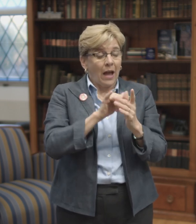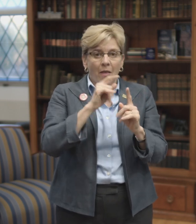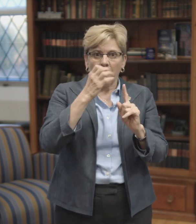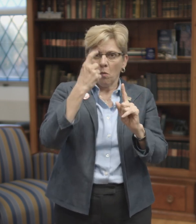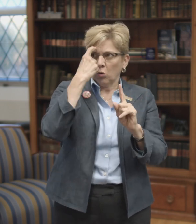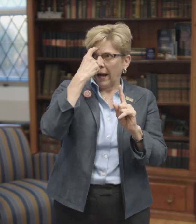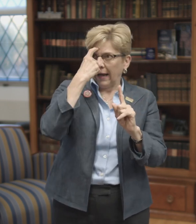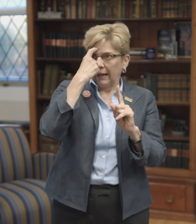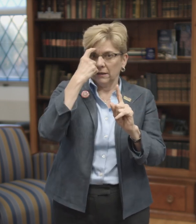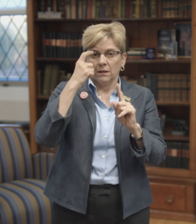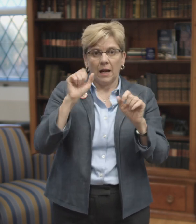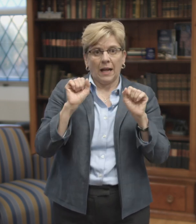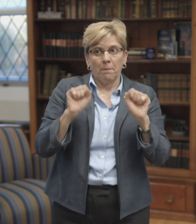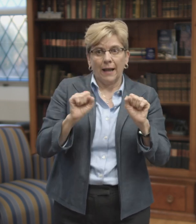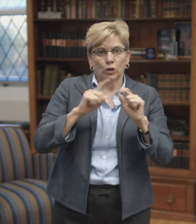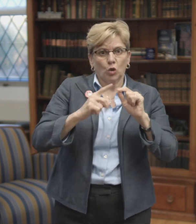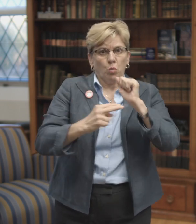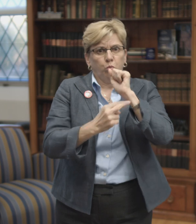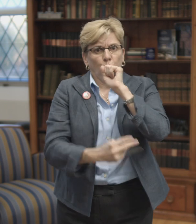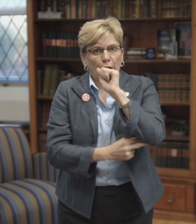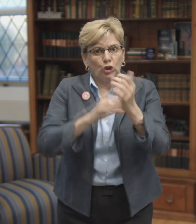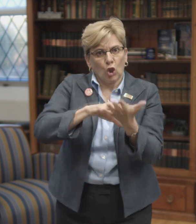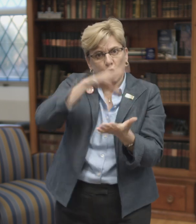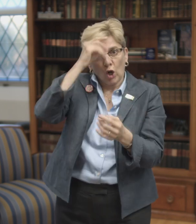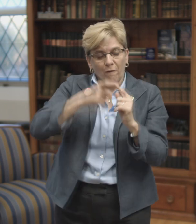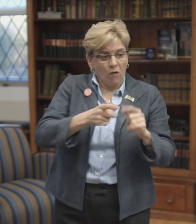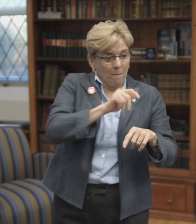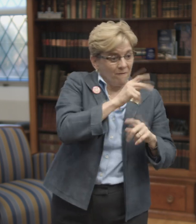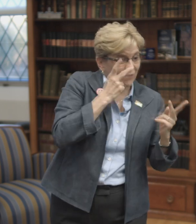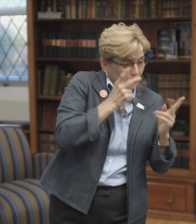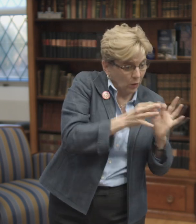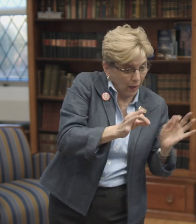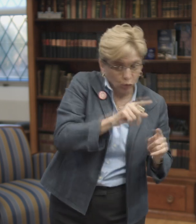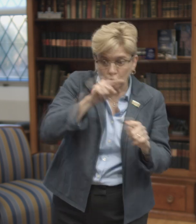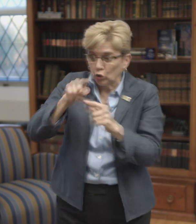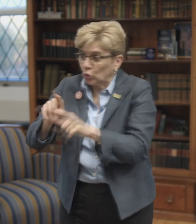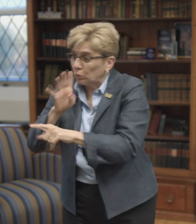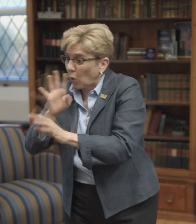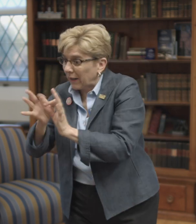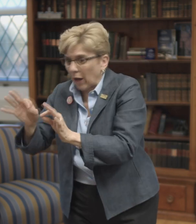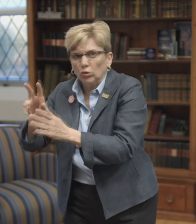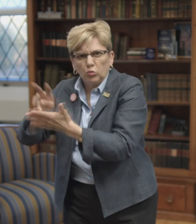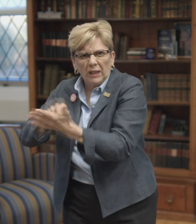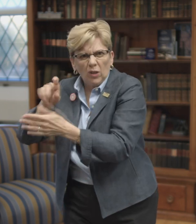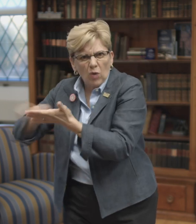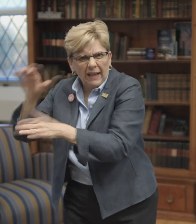So what that means is that the brain's capacity to bridge learning from a visual language to a spoken language